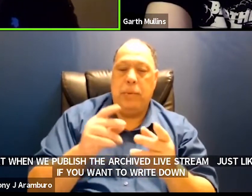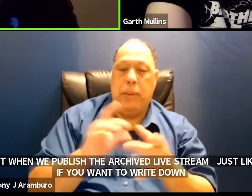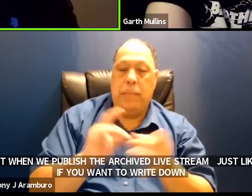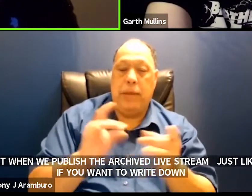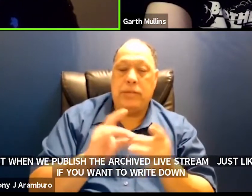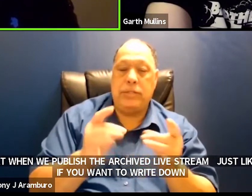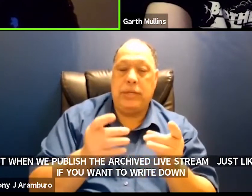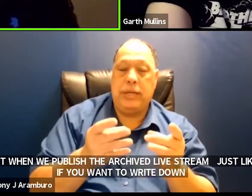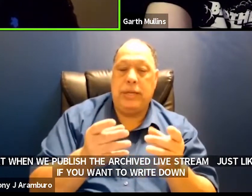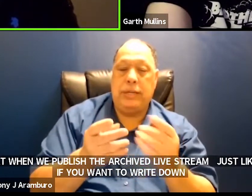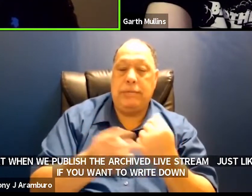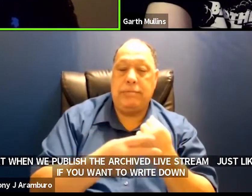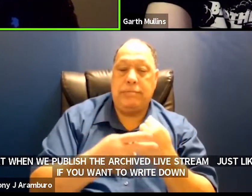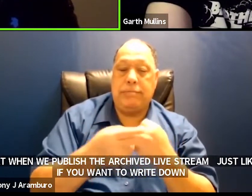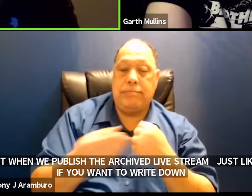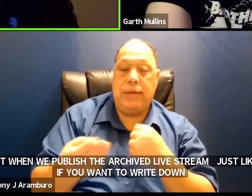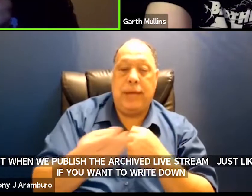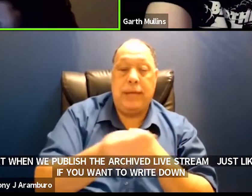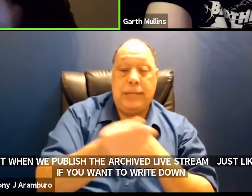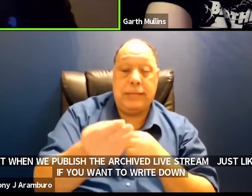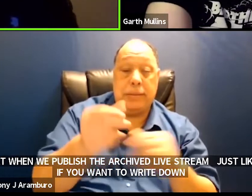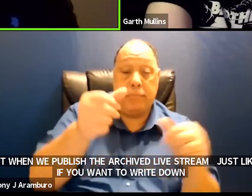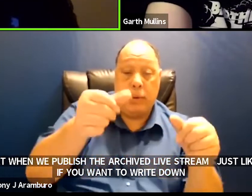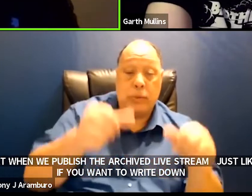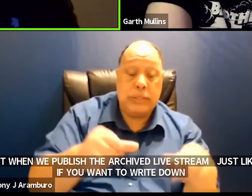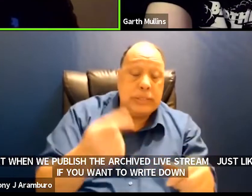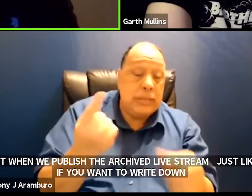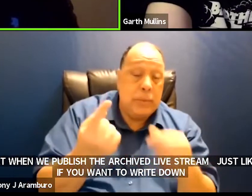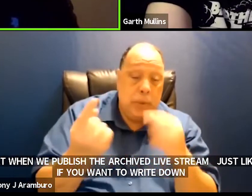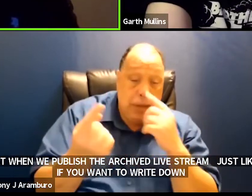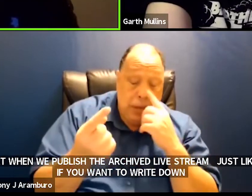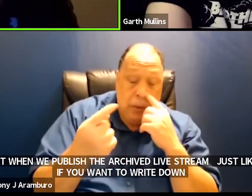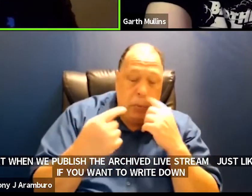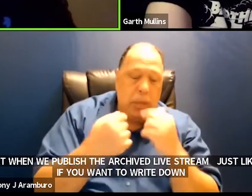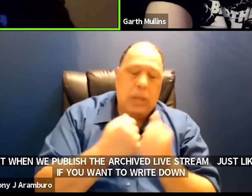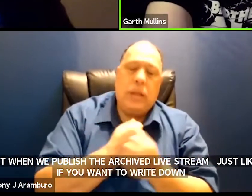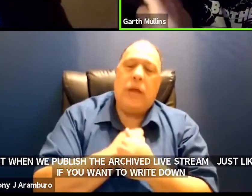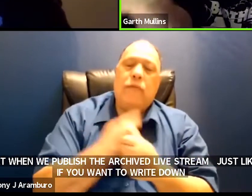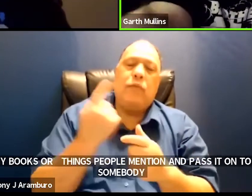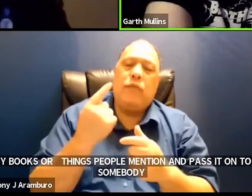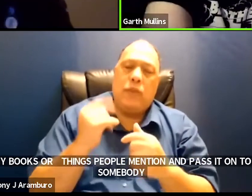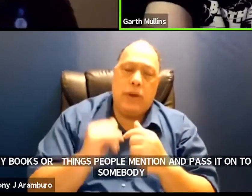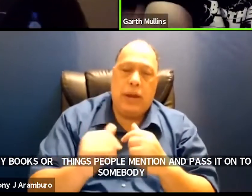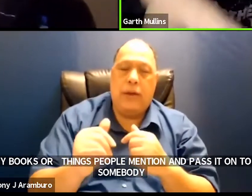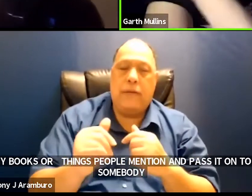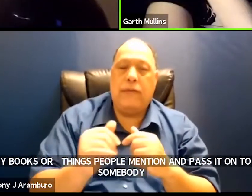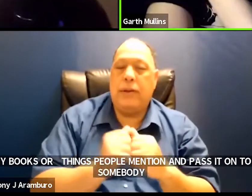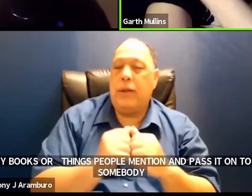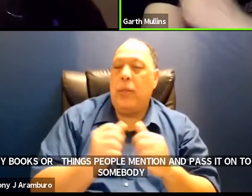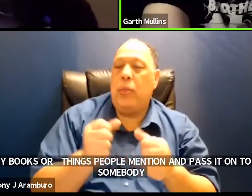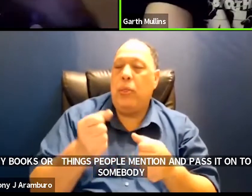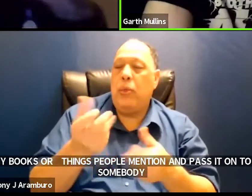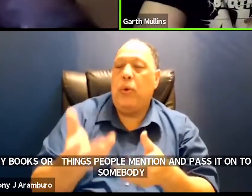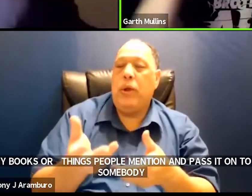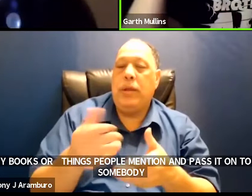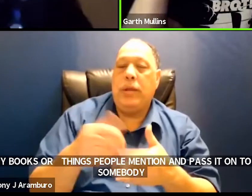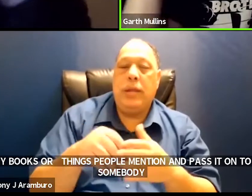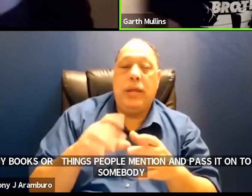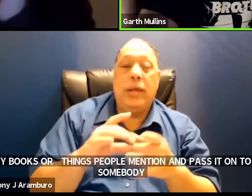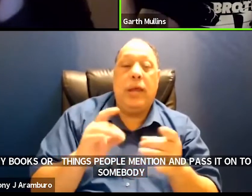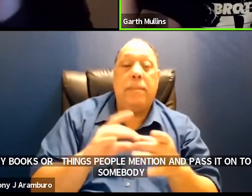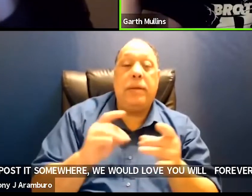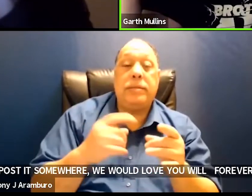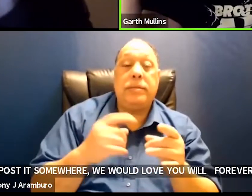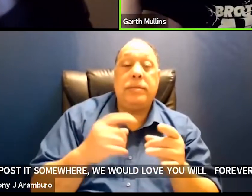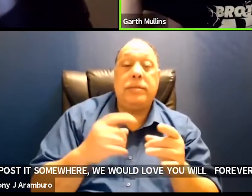it on to somebody or post it somewhere we'd love you forever throw it in the comments i tell you what i promise to start